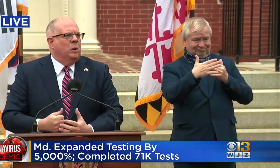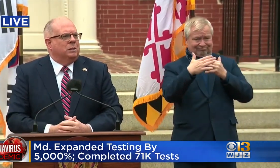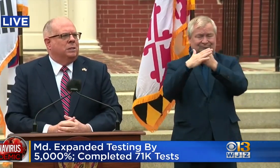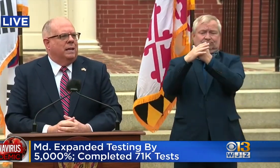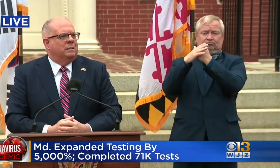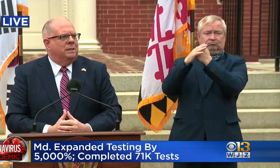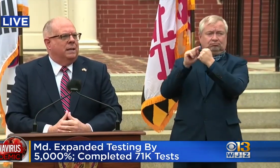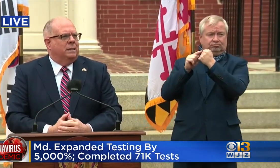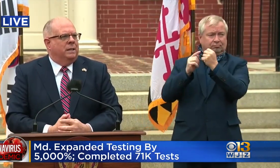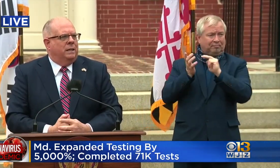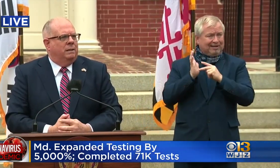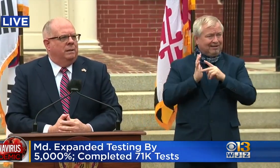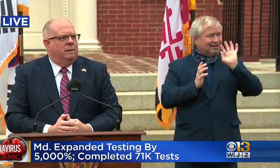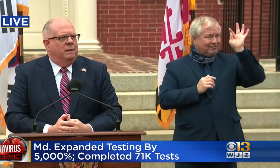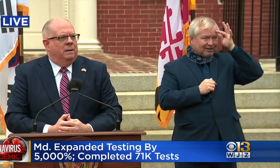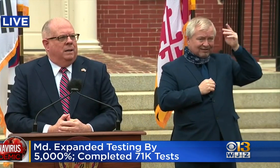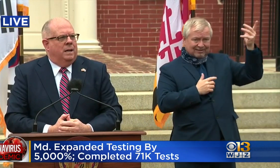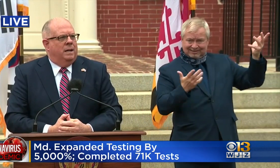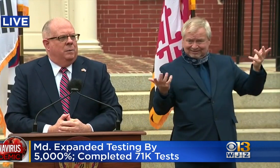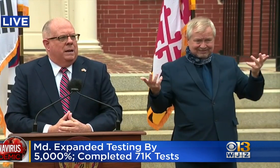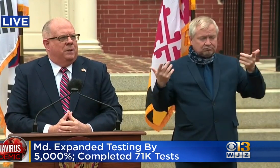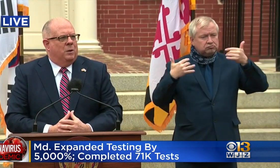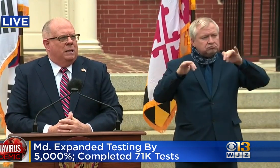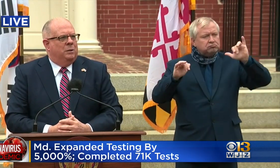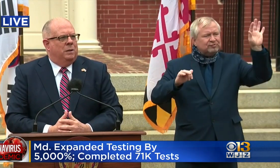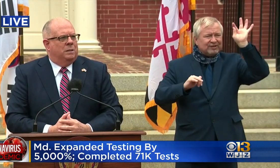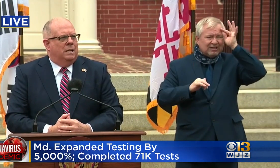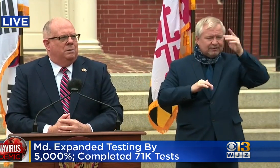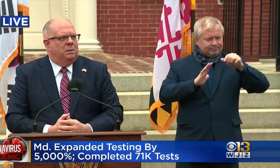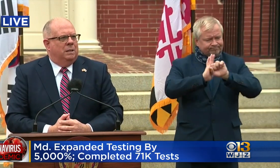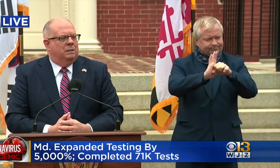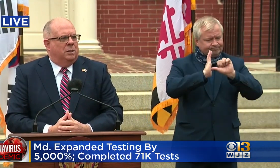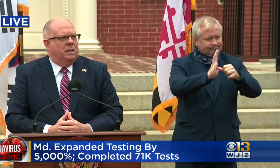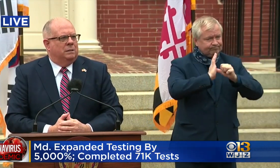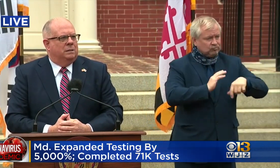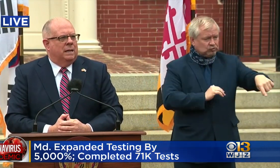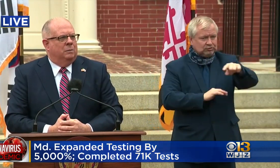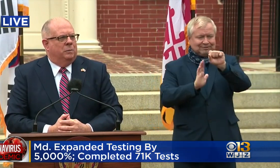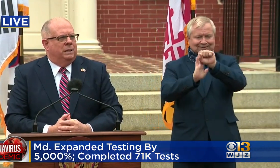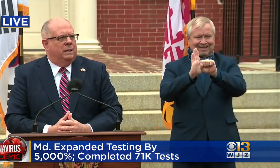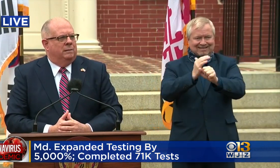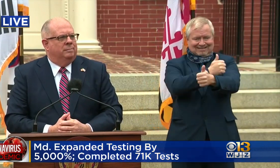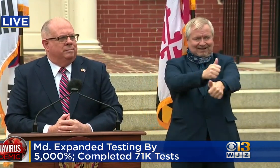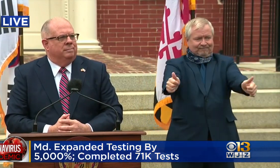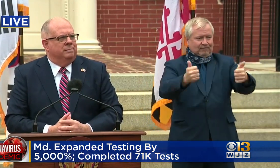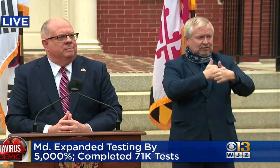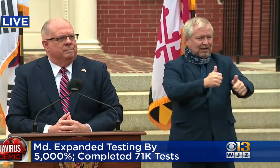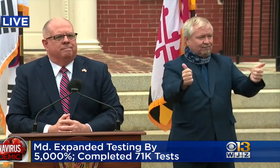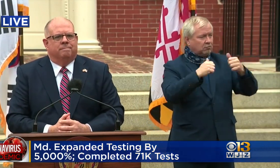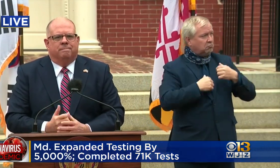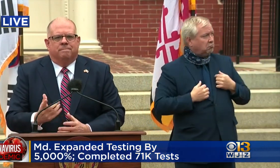They want the states to take the lead, uh, and we have to go out and do it ourselves. And so that's exactly what we did.